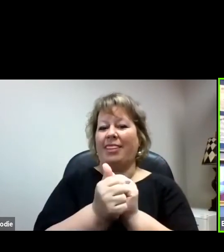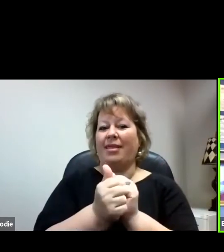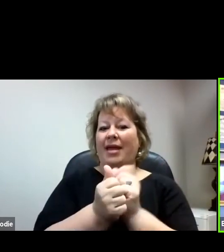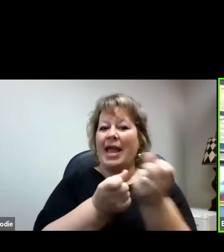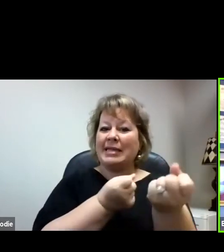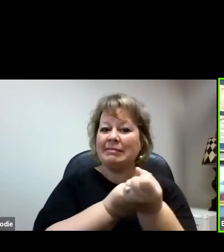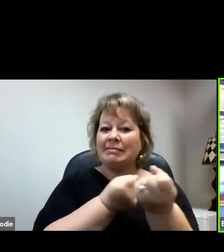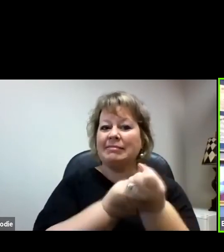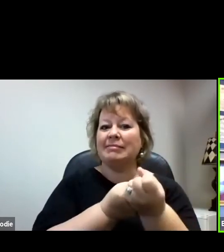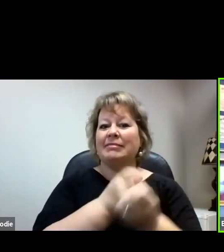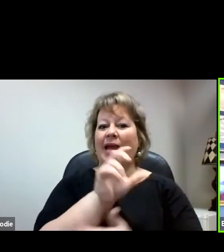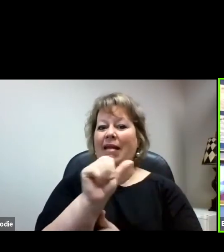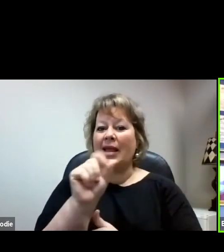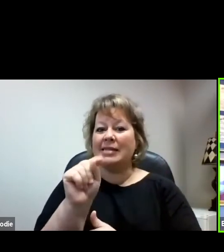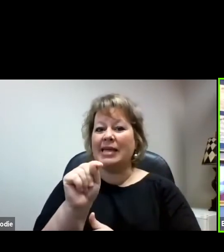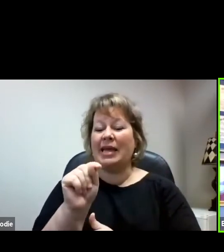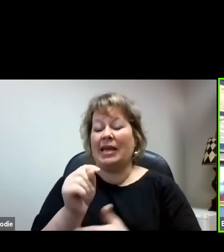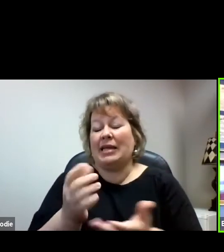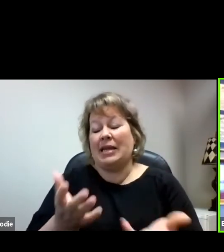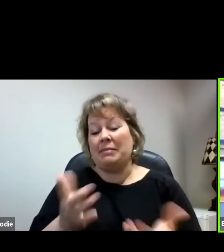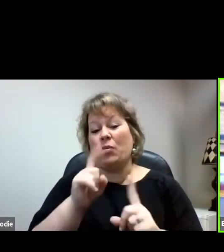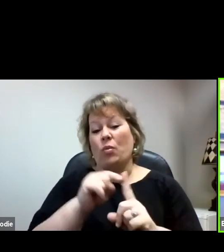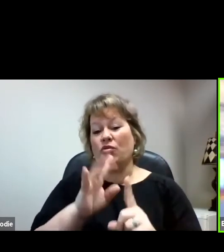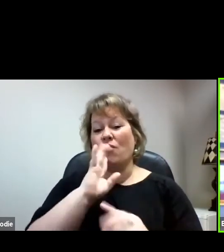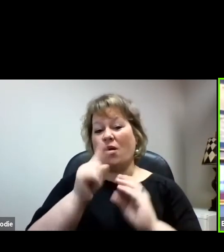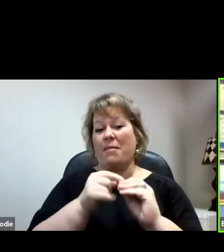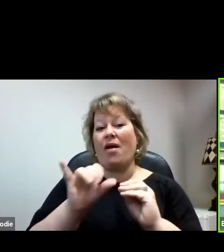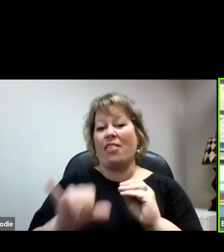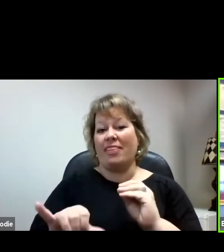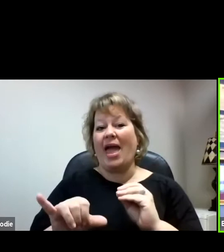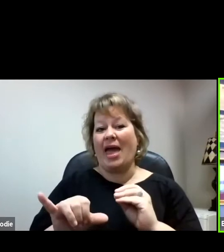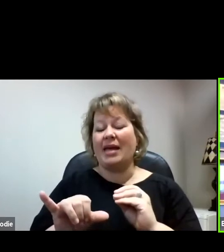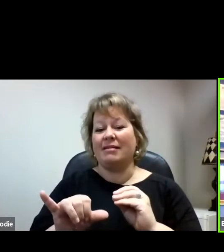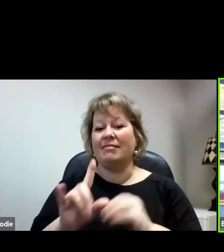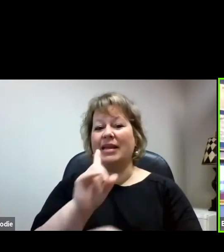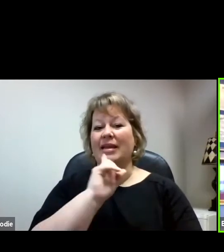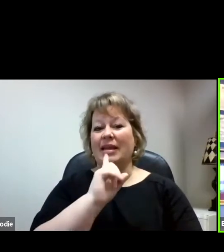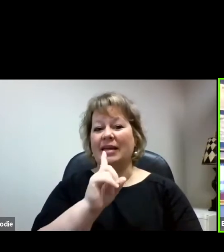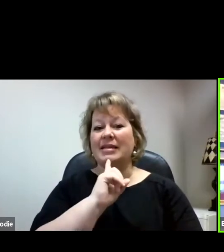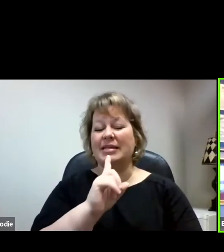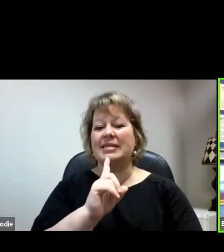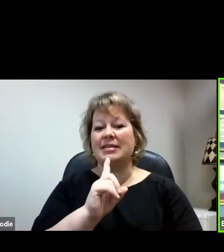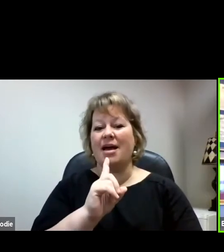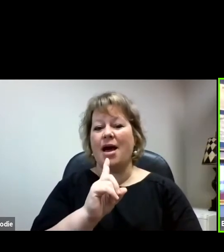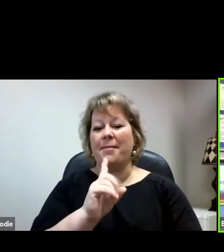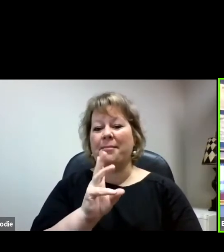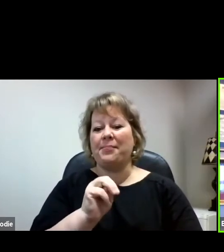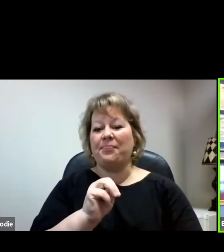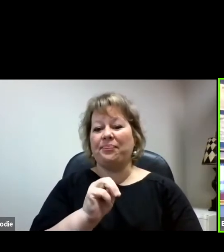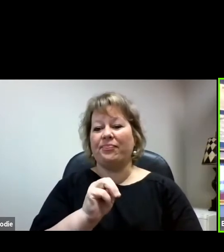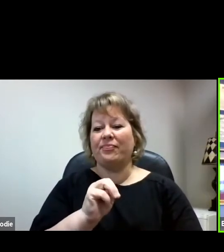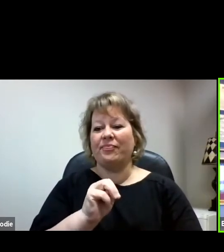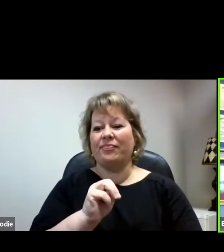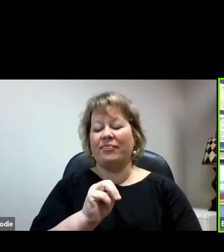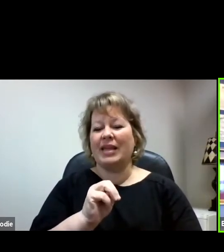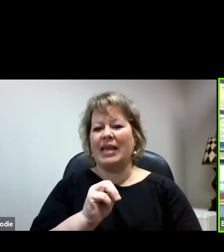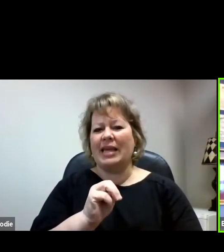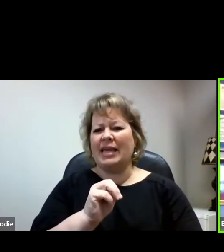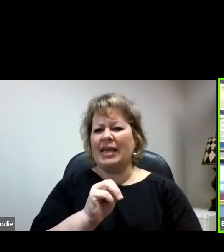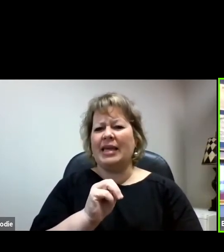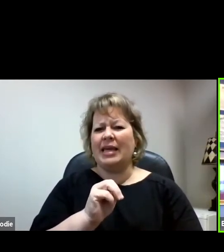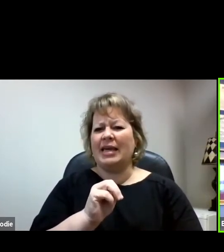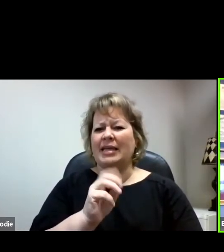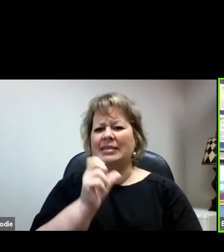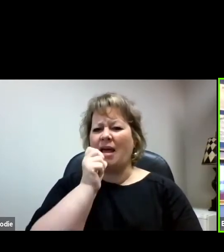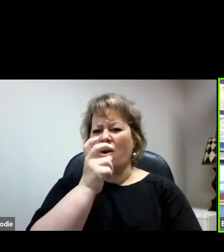technology. And, you know, when you're dealing with that, it certainly isn't a hard jump